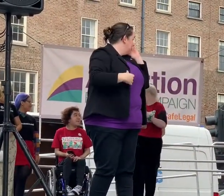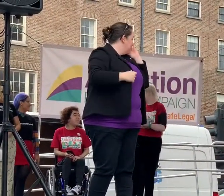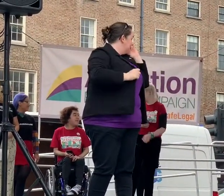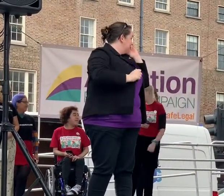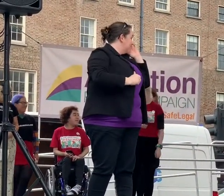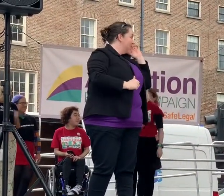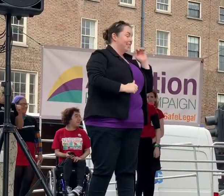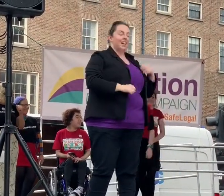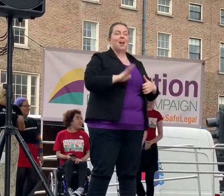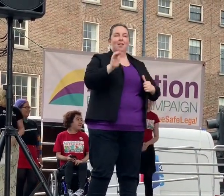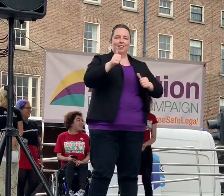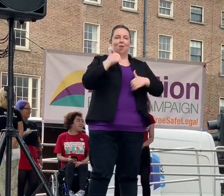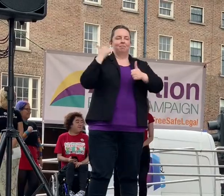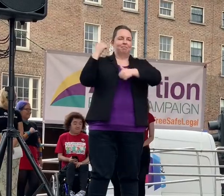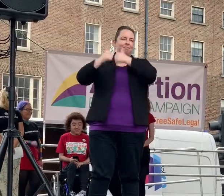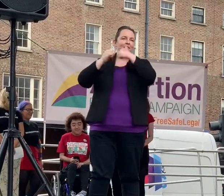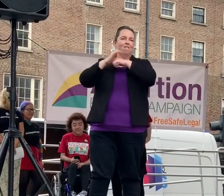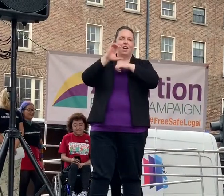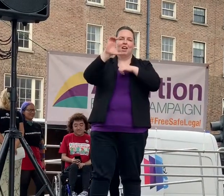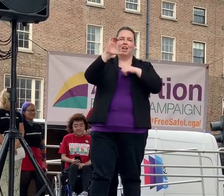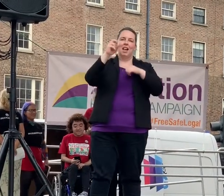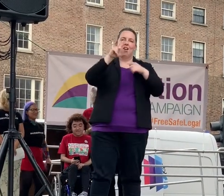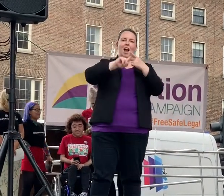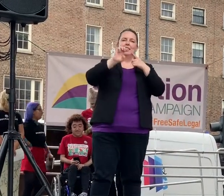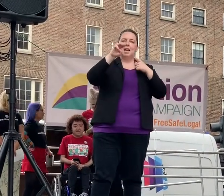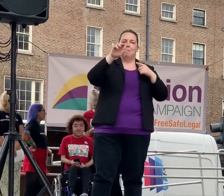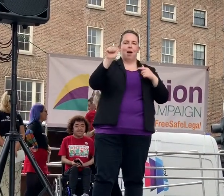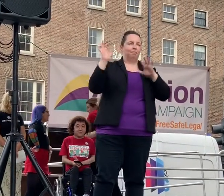Brilliant, brilliant, brilliant. Give it up for Claire and Emma there.